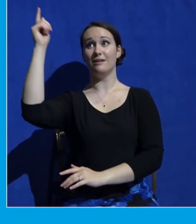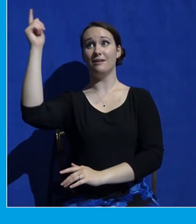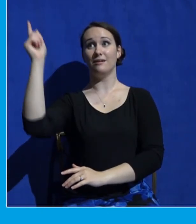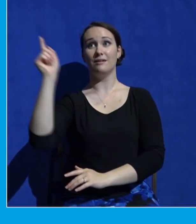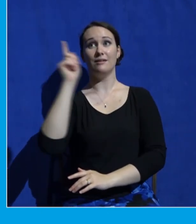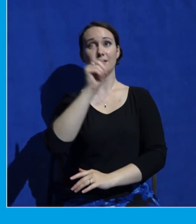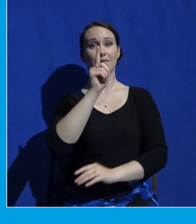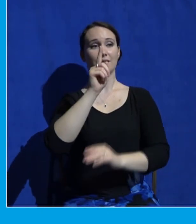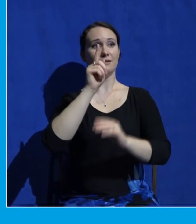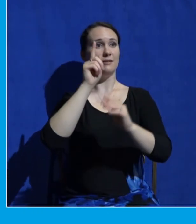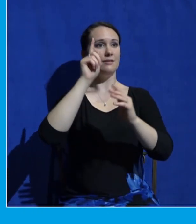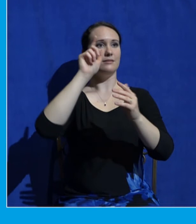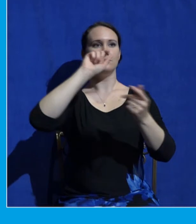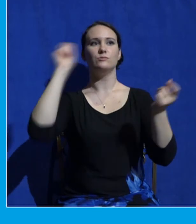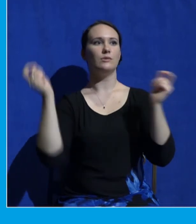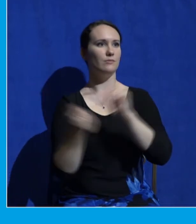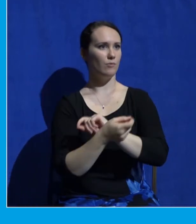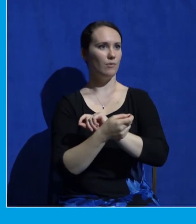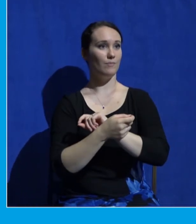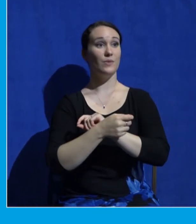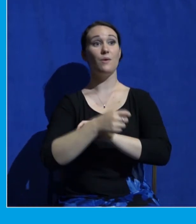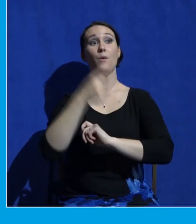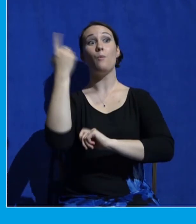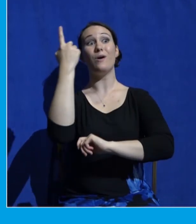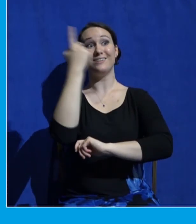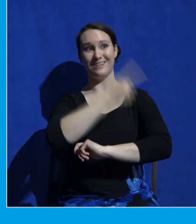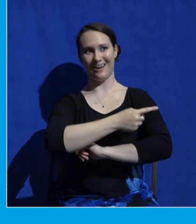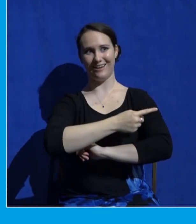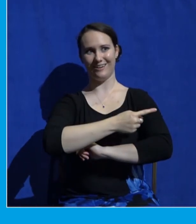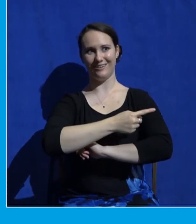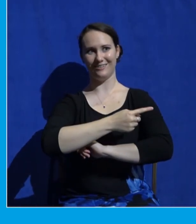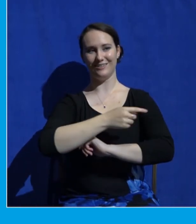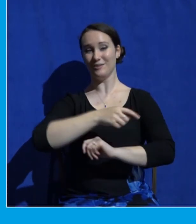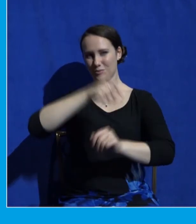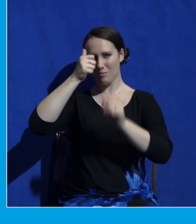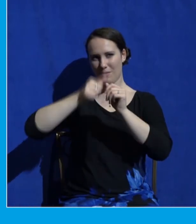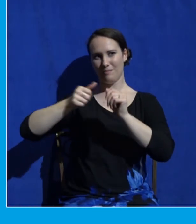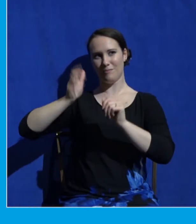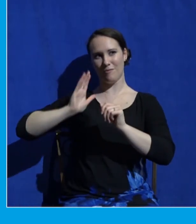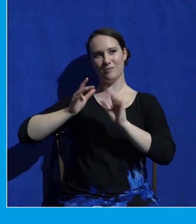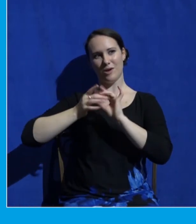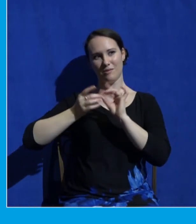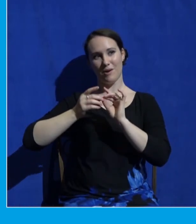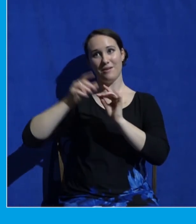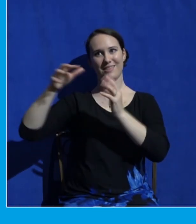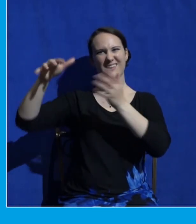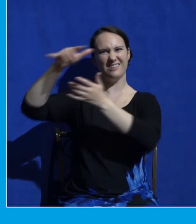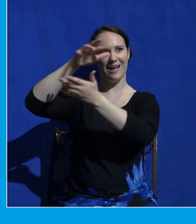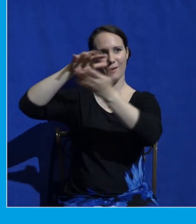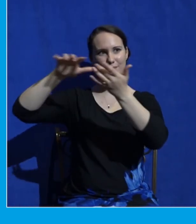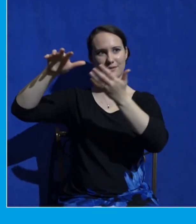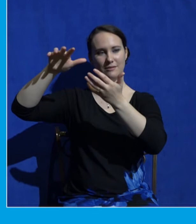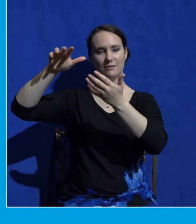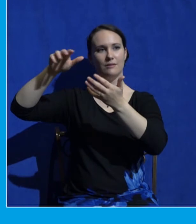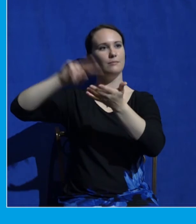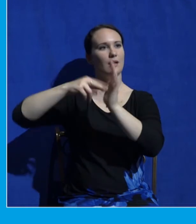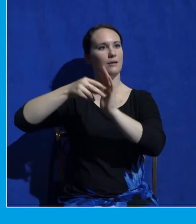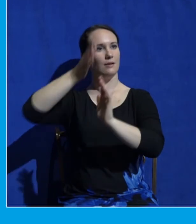another cloud is going to appear above and instead of just a voice it'll be a trumpet exodus booming from the